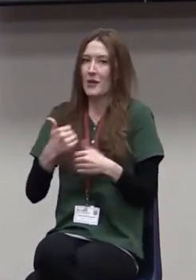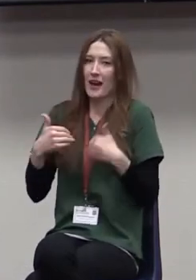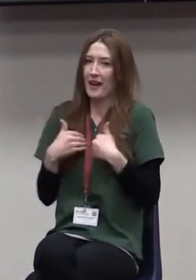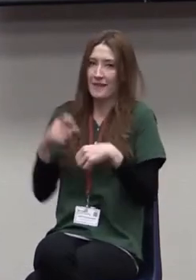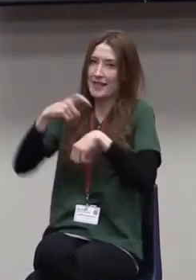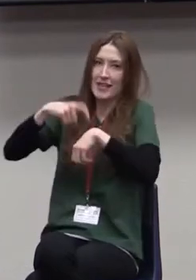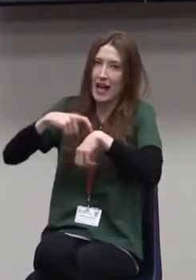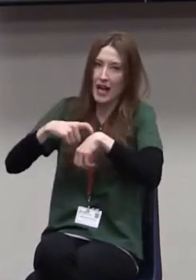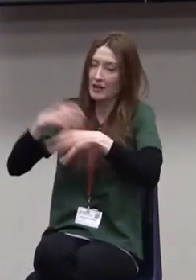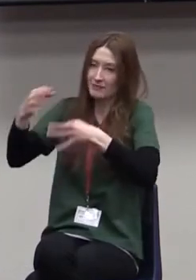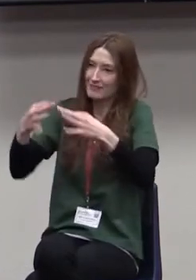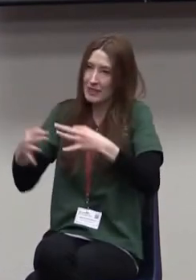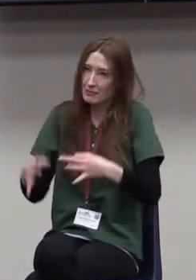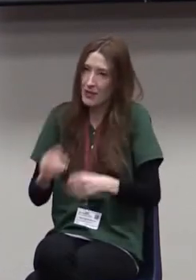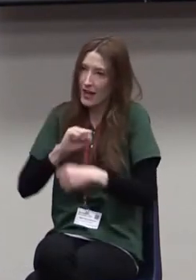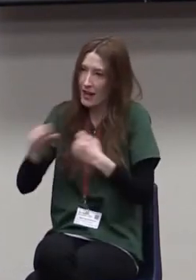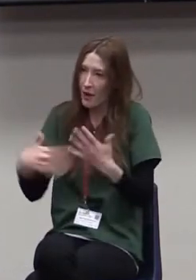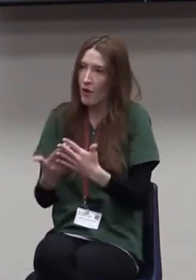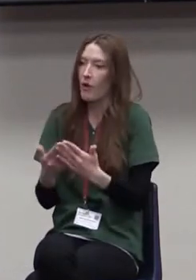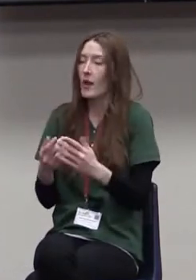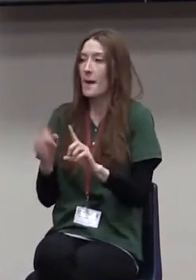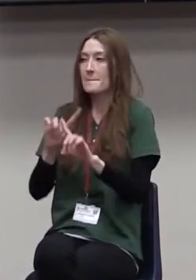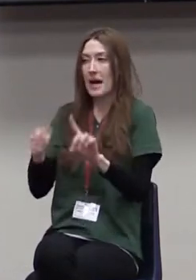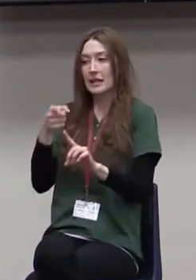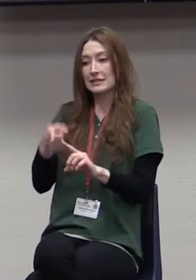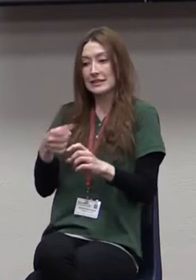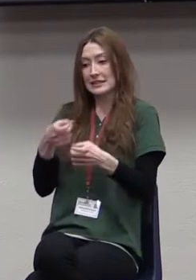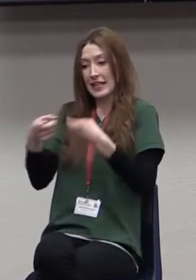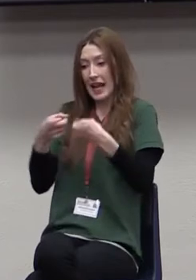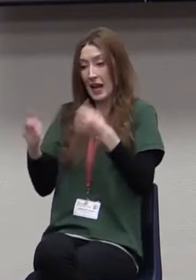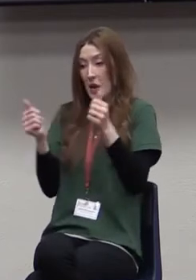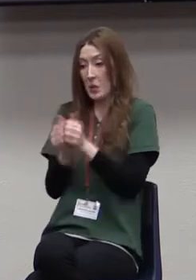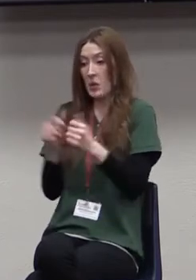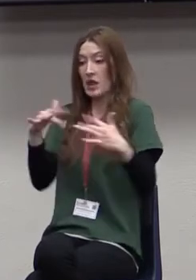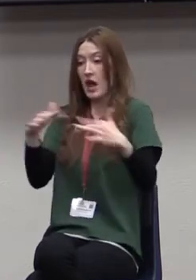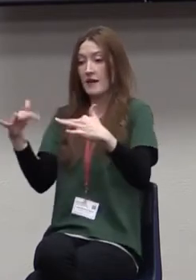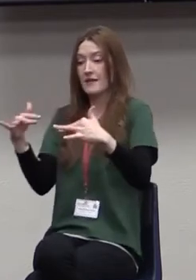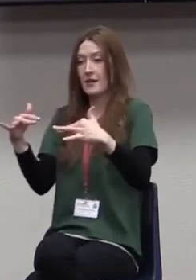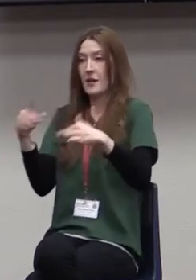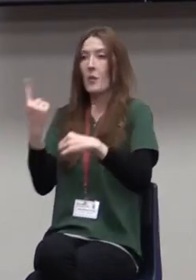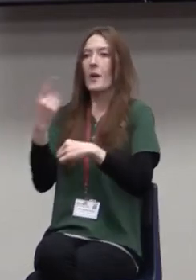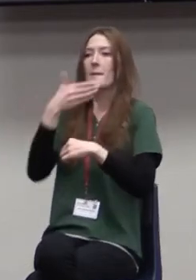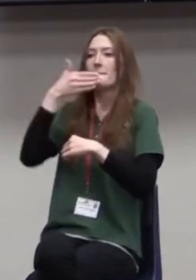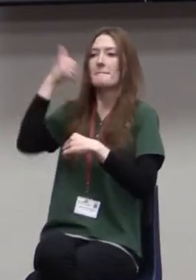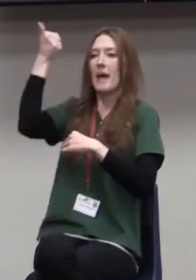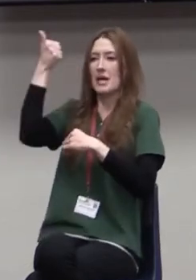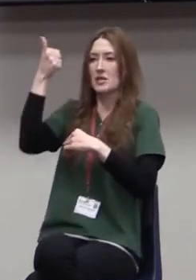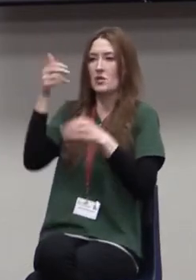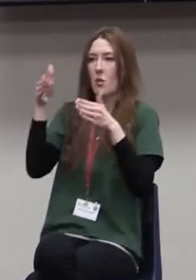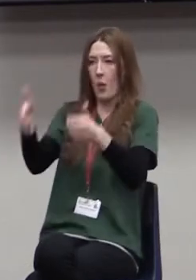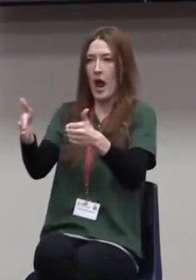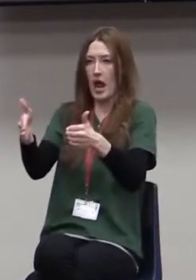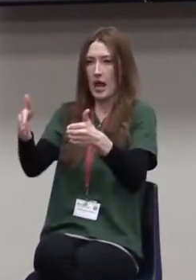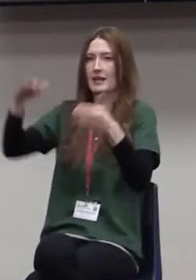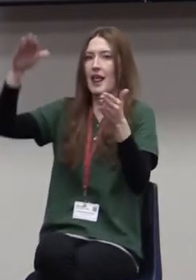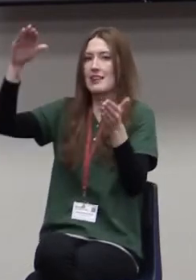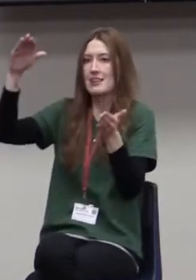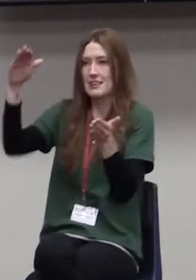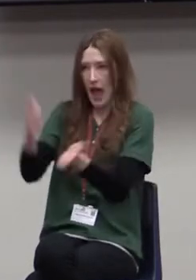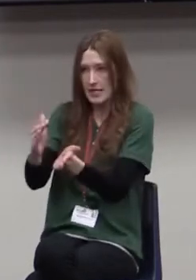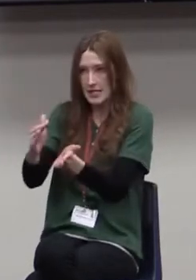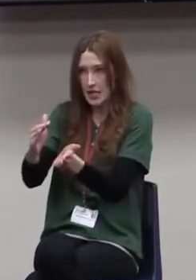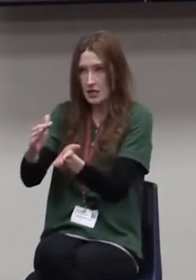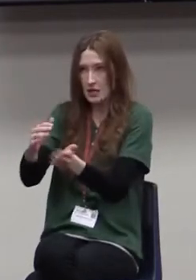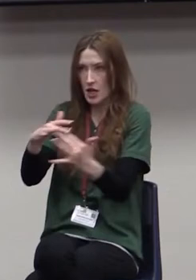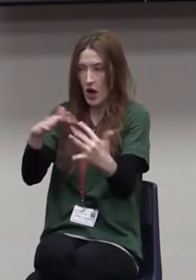information. But they have to learn how to deal with that conflict. And one of the best ways to minimize the amount of conflict that